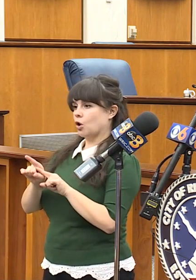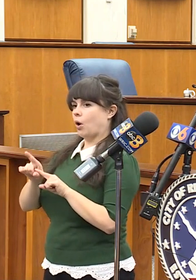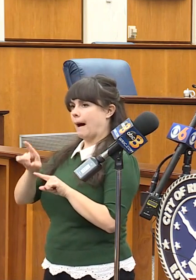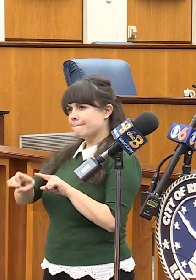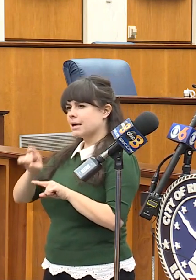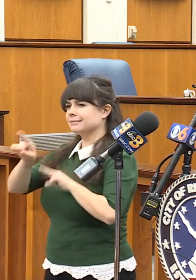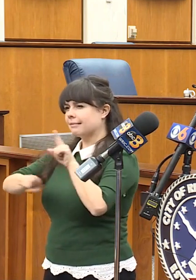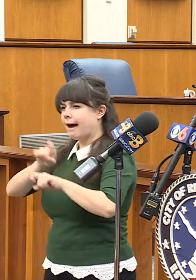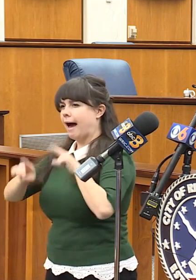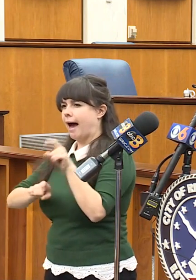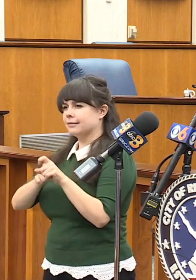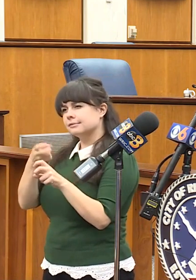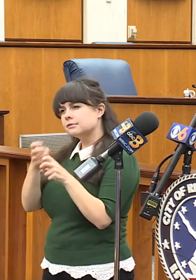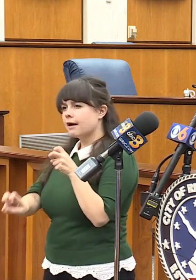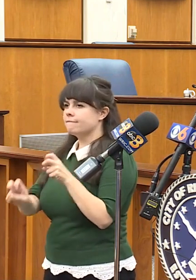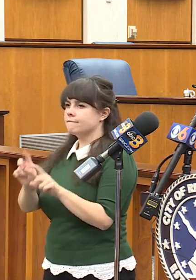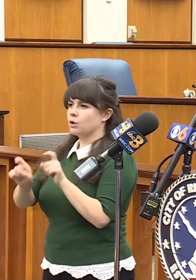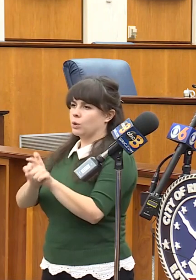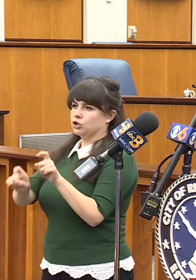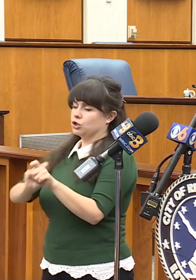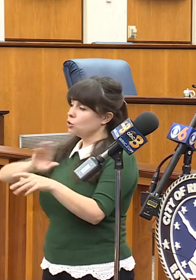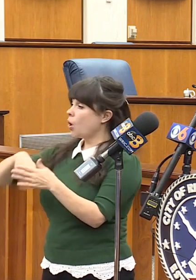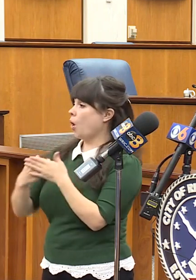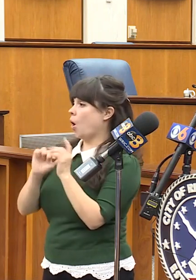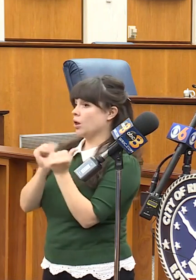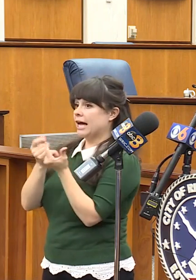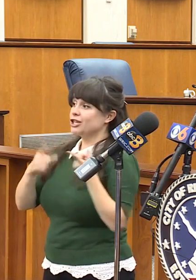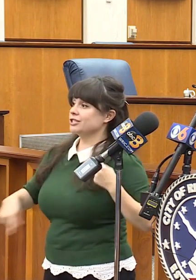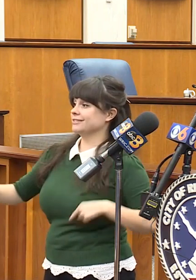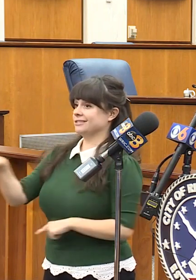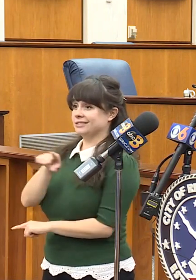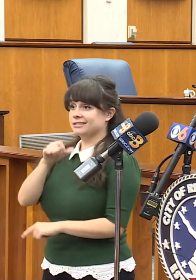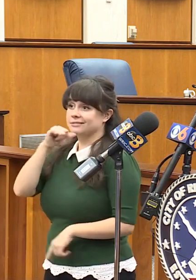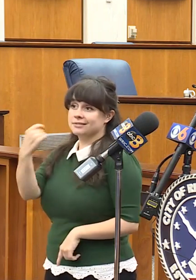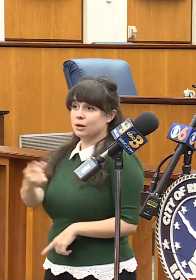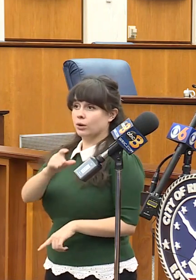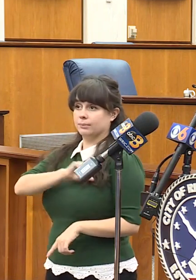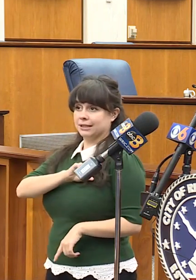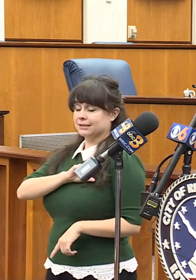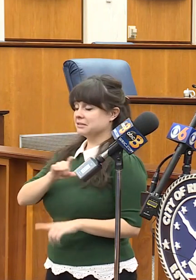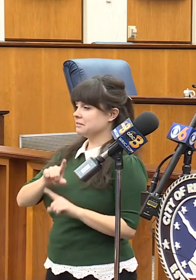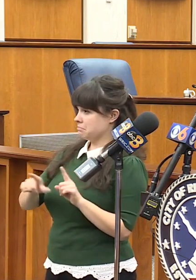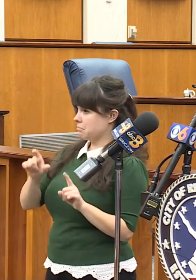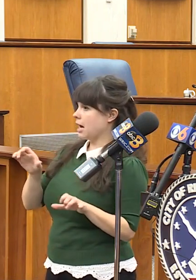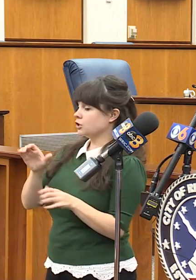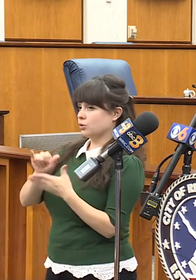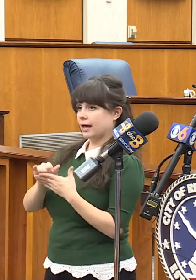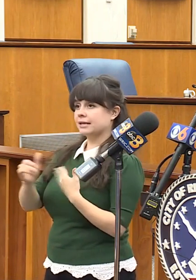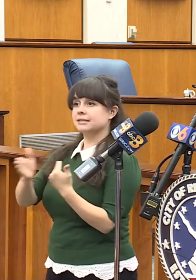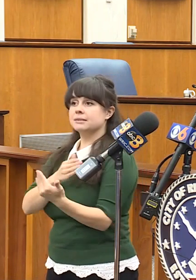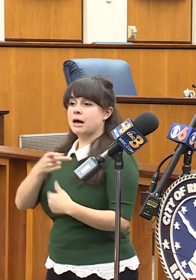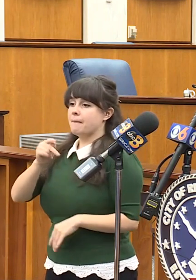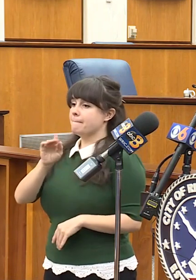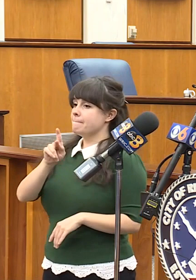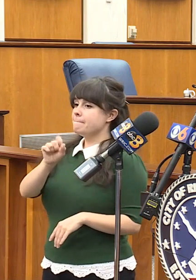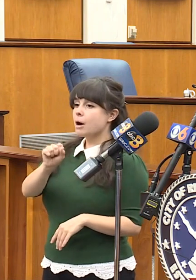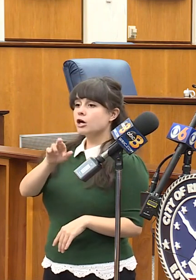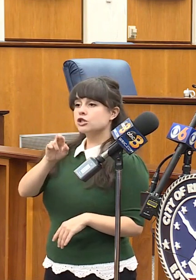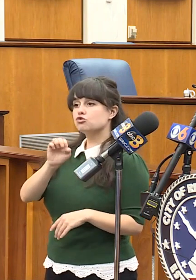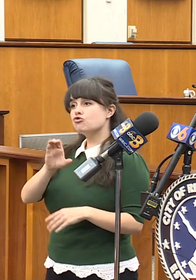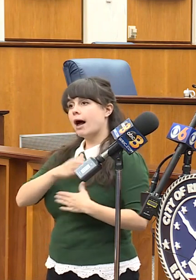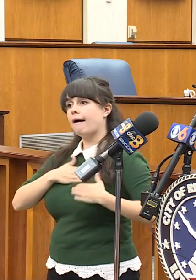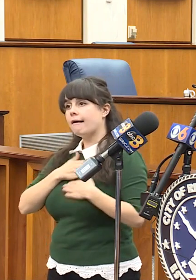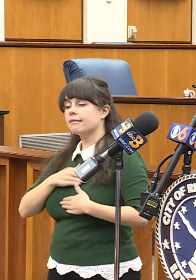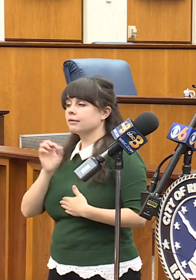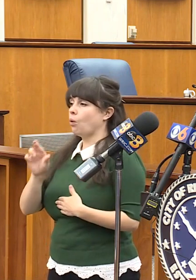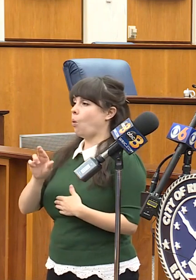questions, too, of all my agencies. And that's exactly what I do for whether it's Parks and Recreation or Public Works or